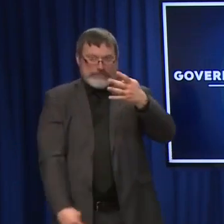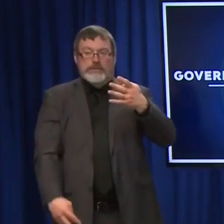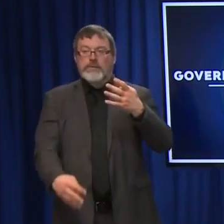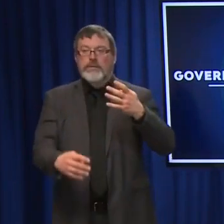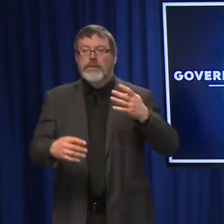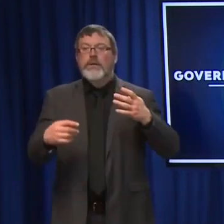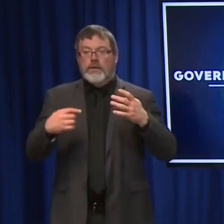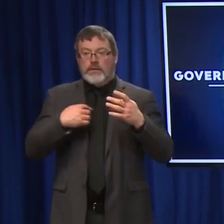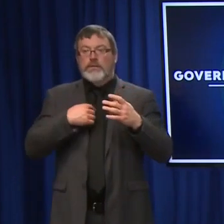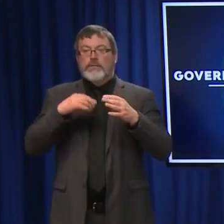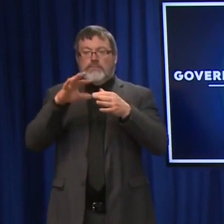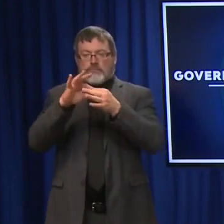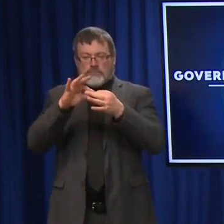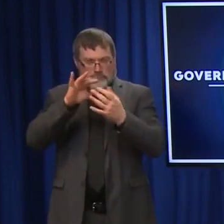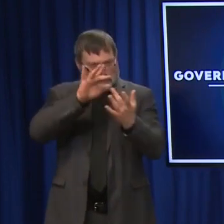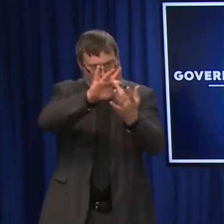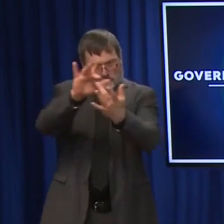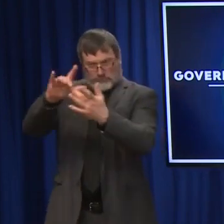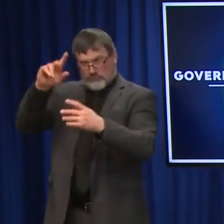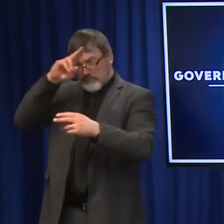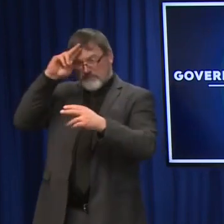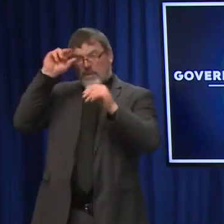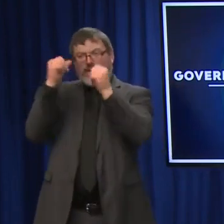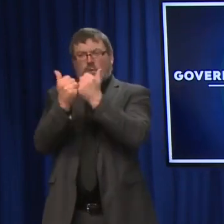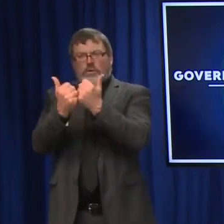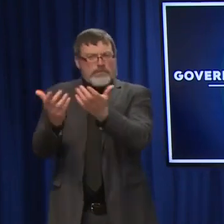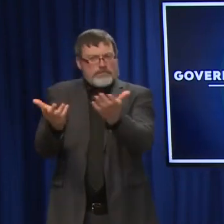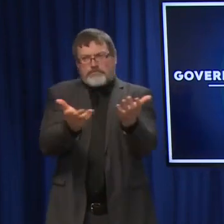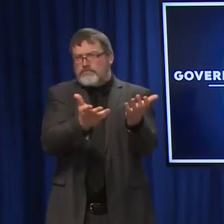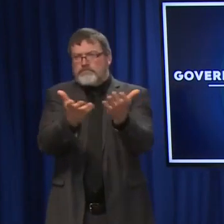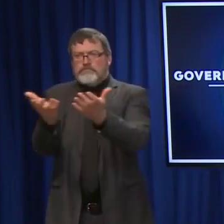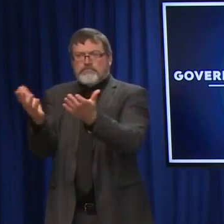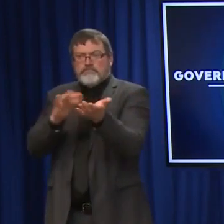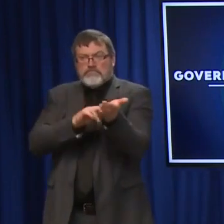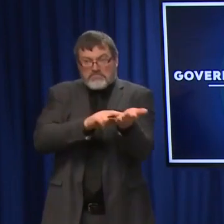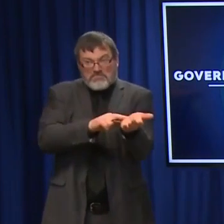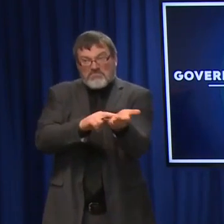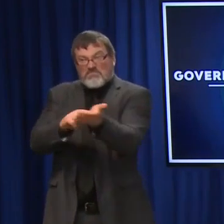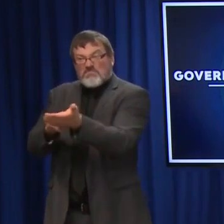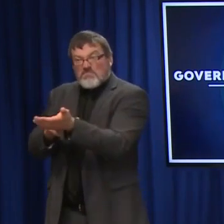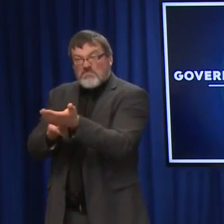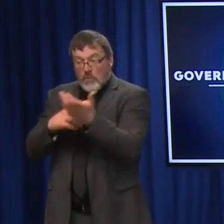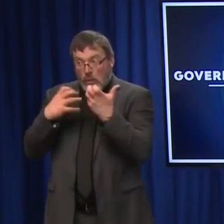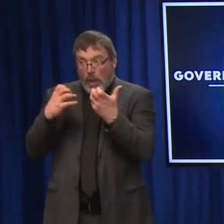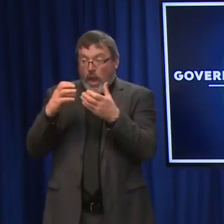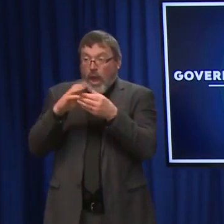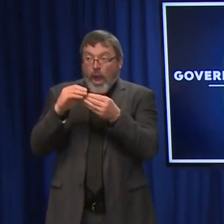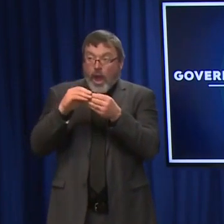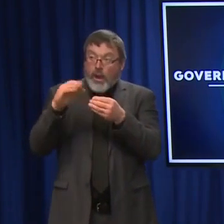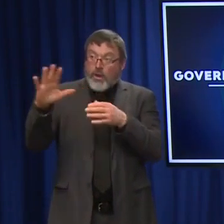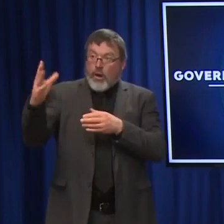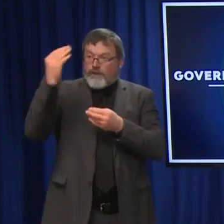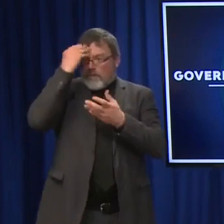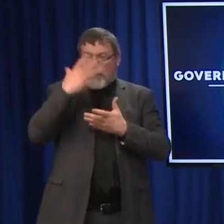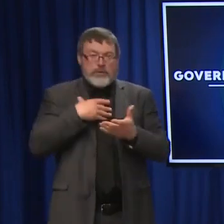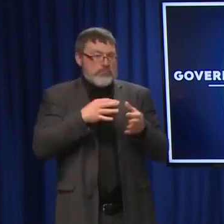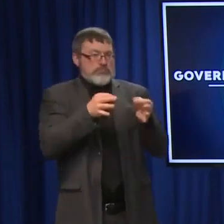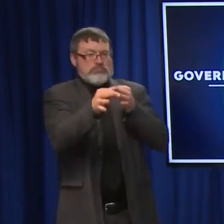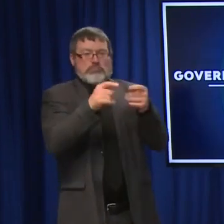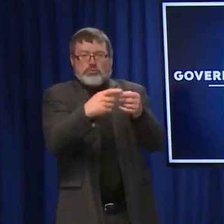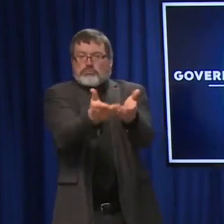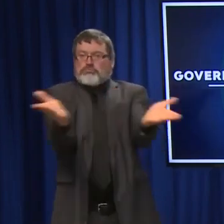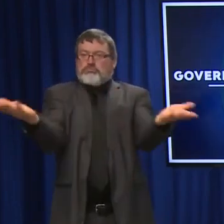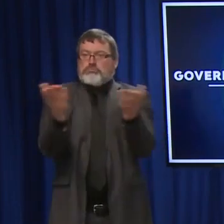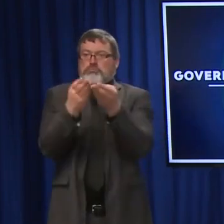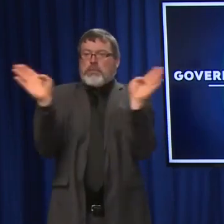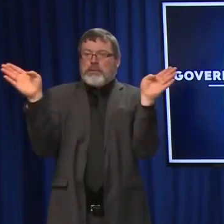to really look at whether, you know, what we can include in a public release of that report because some of the